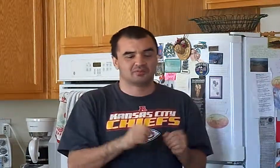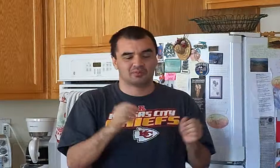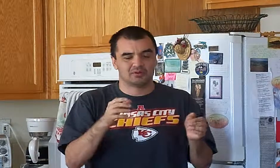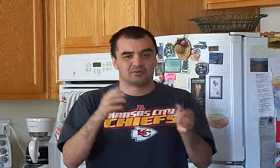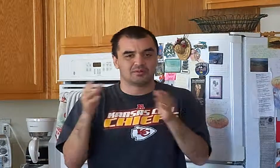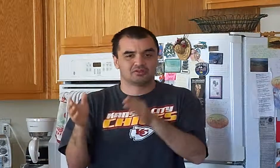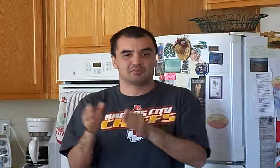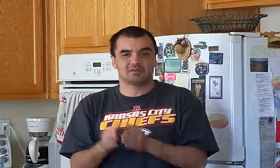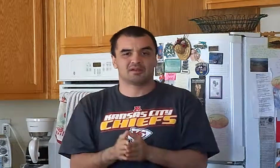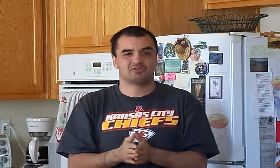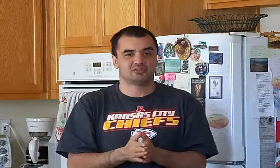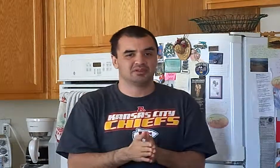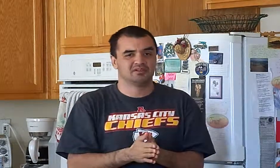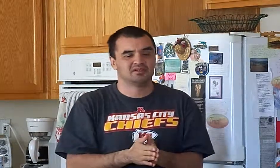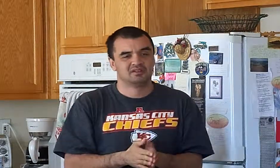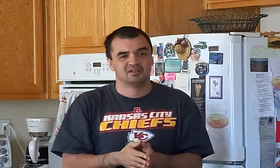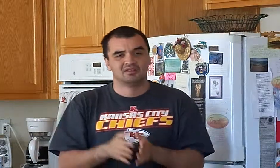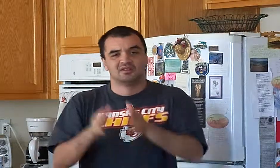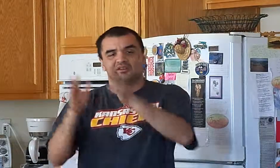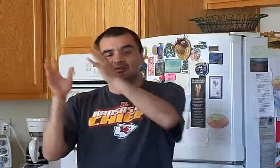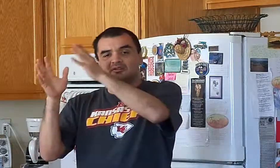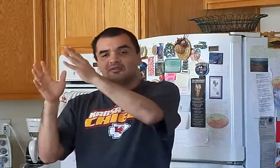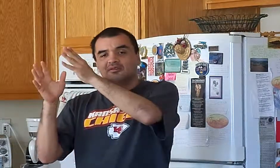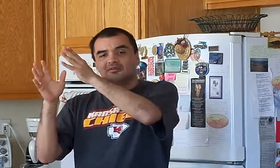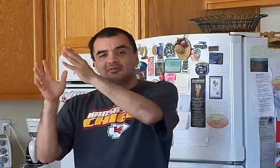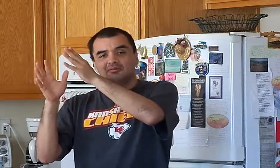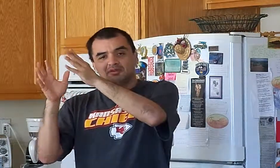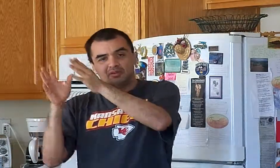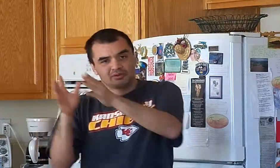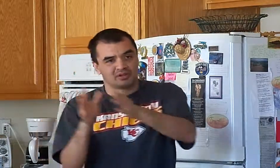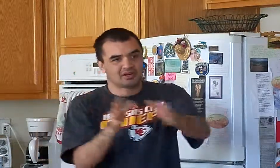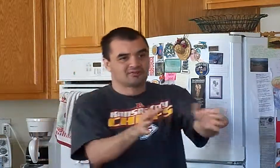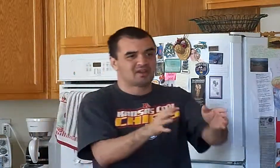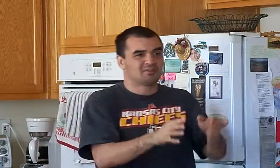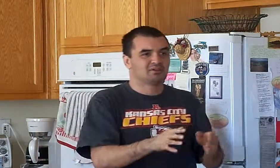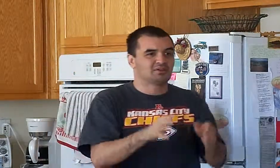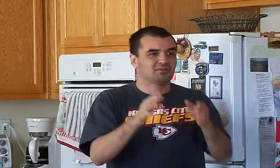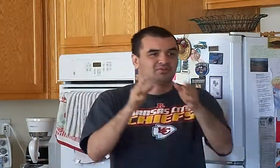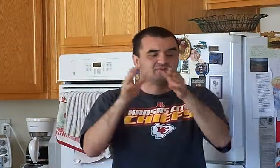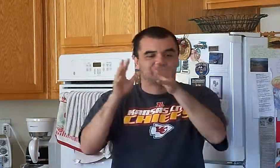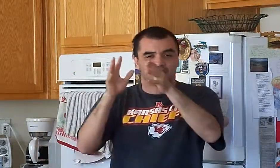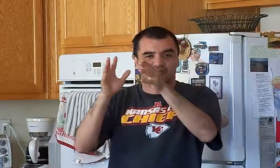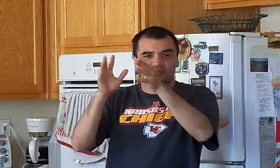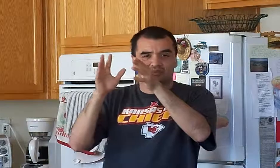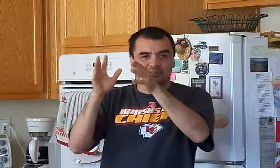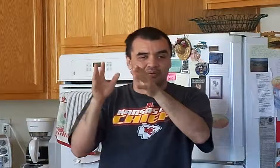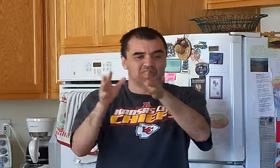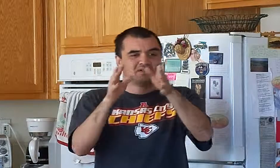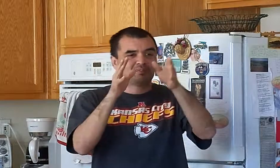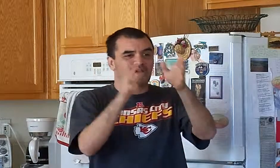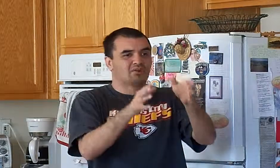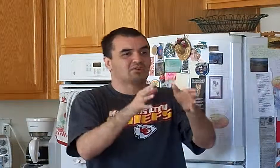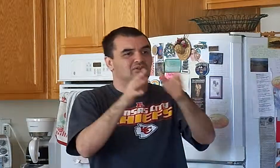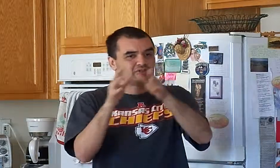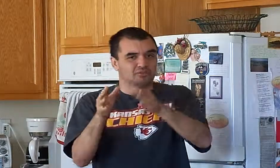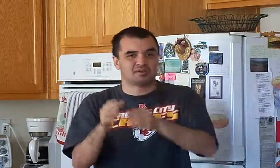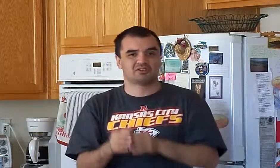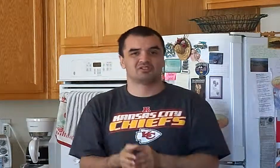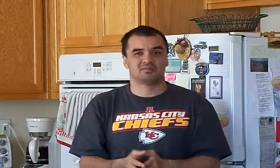or Wonder Woman Superman shipping. But you also had a fan base that was supporting a Power Girl Superman shipping.